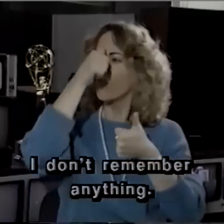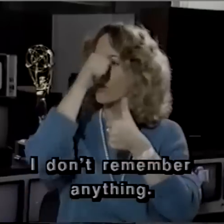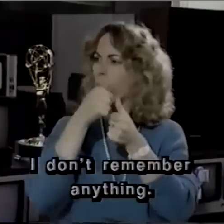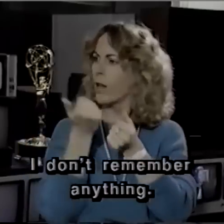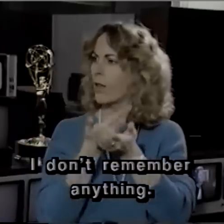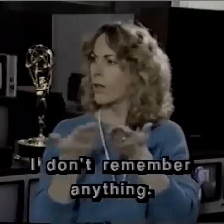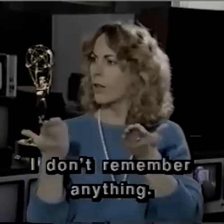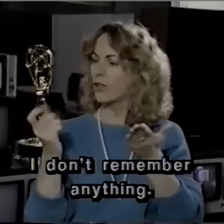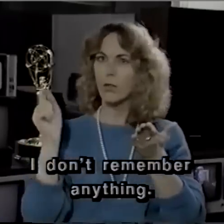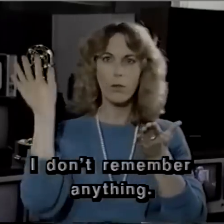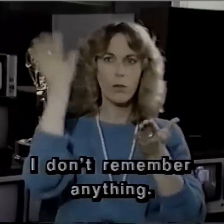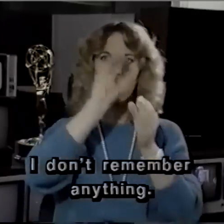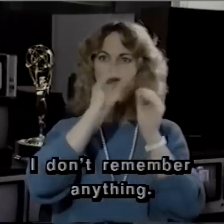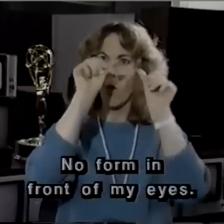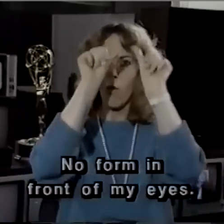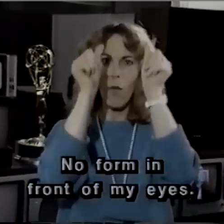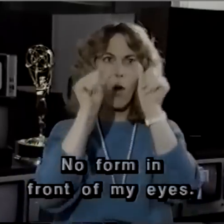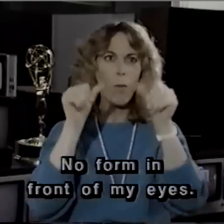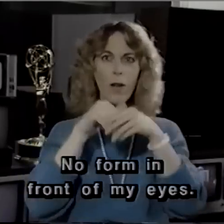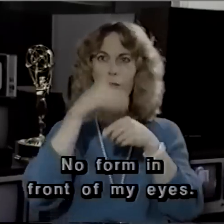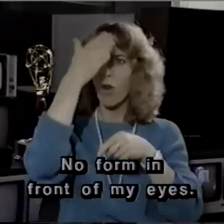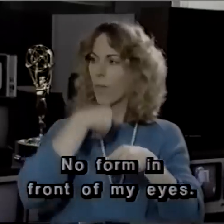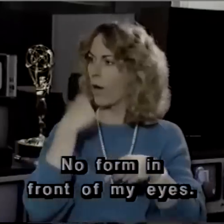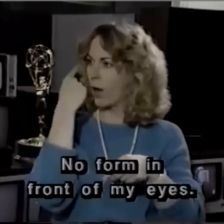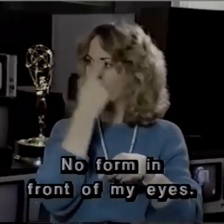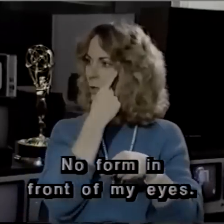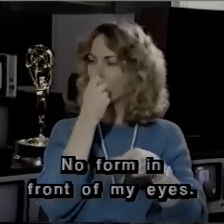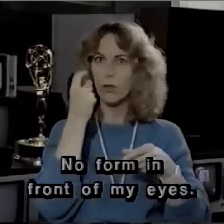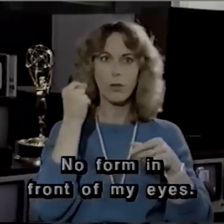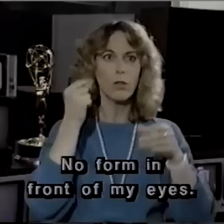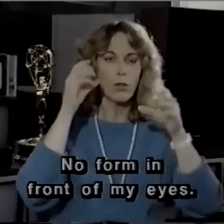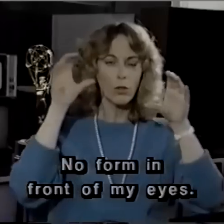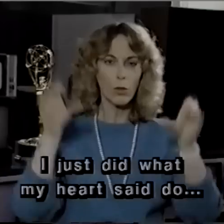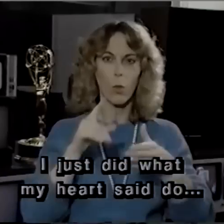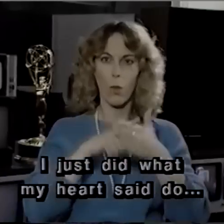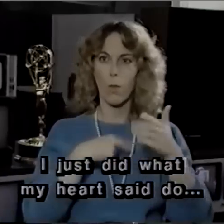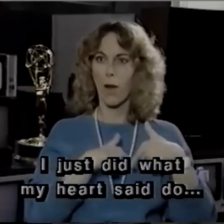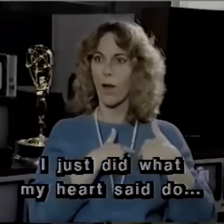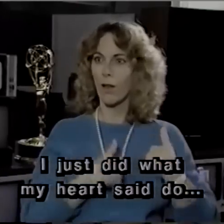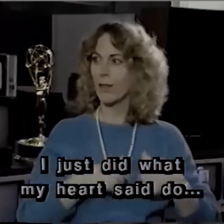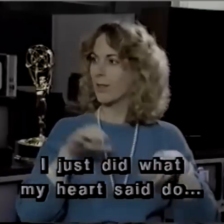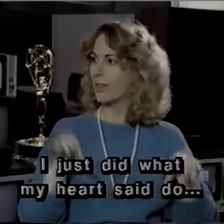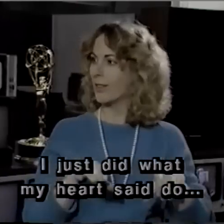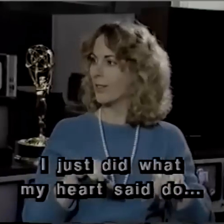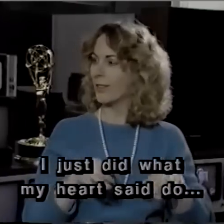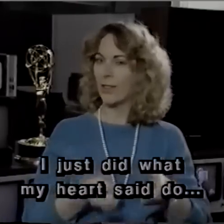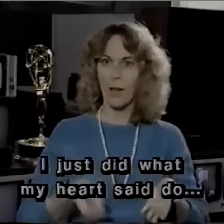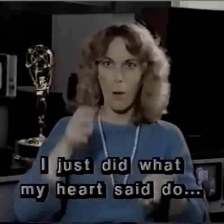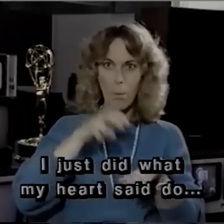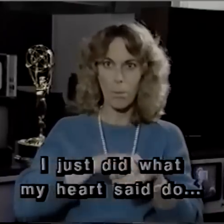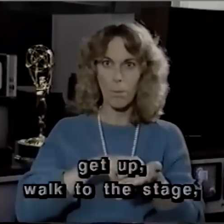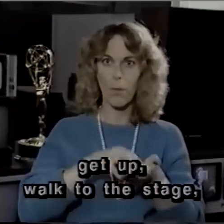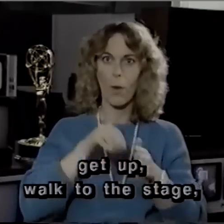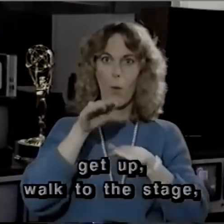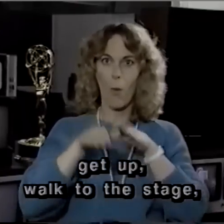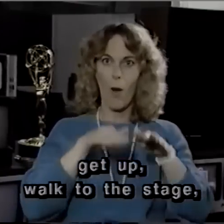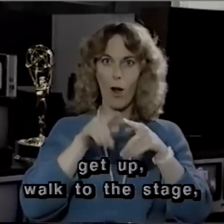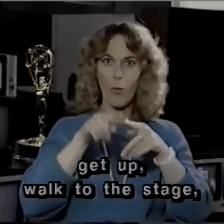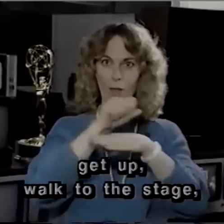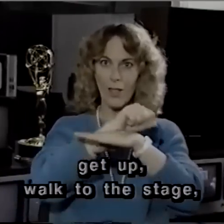anything. No form in front of my eyes. I just did what my heart said do. Get up. Walk to the